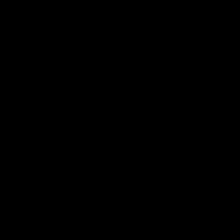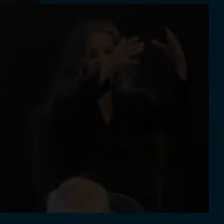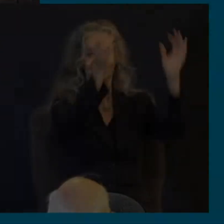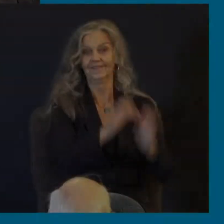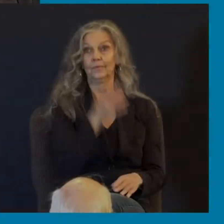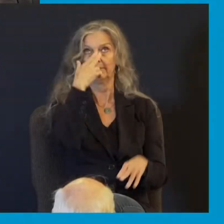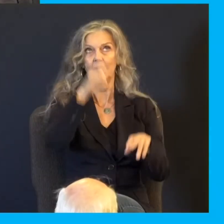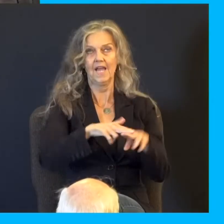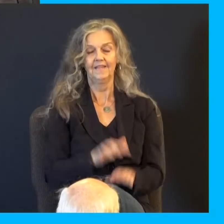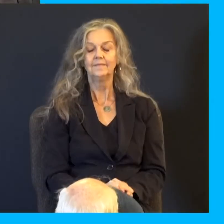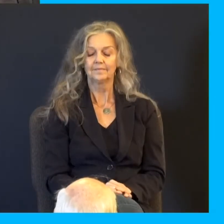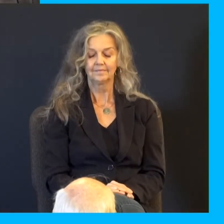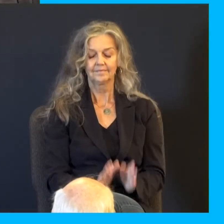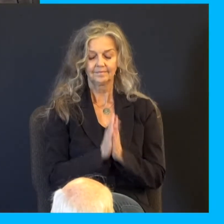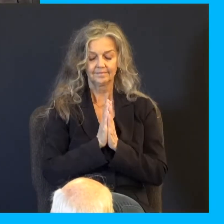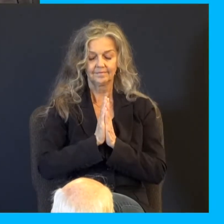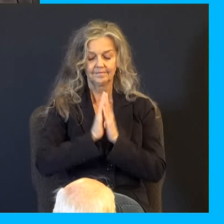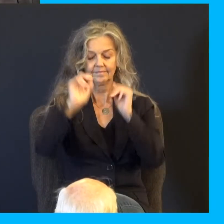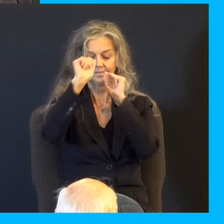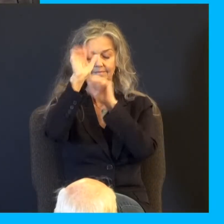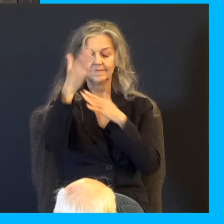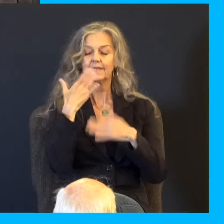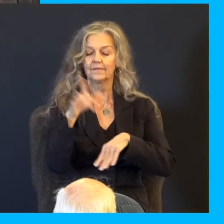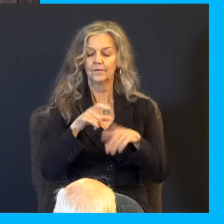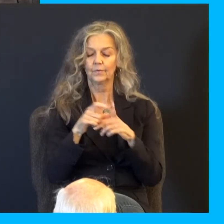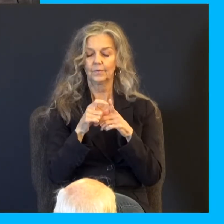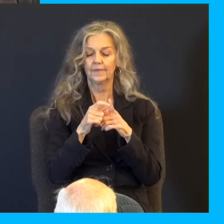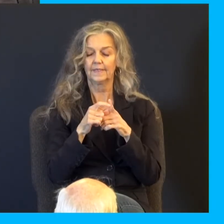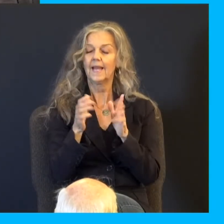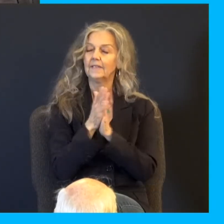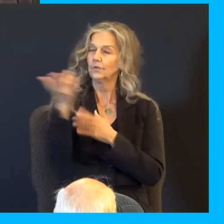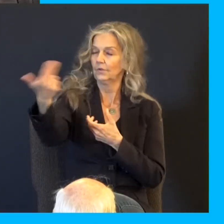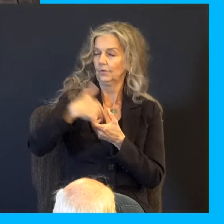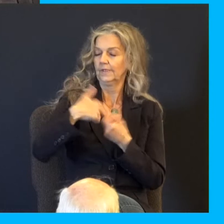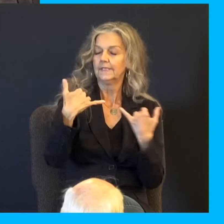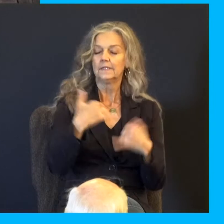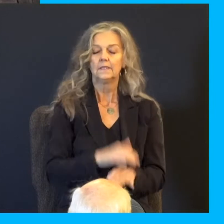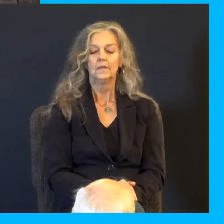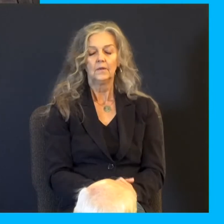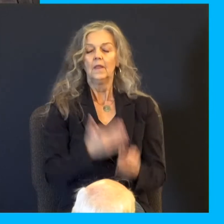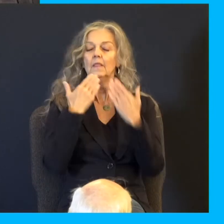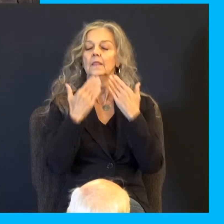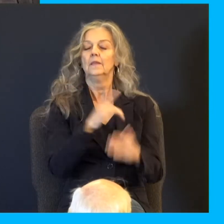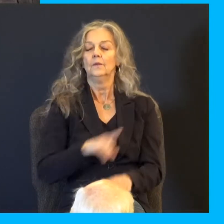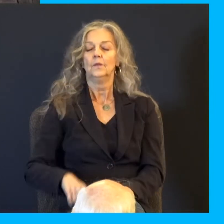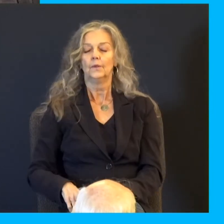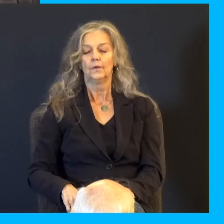Father, we thank you for your word. We ask you to be with us today. We thank you, Lord. Ultimately, you